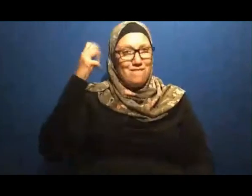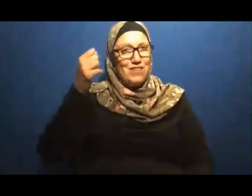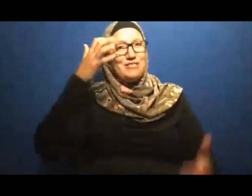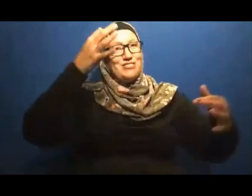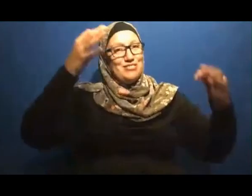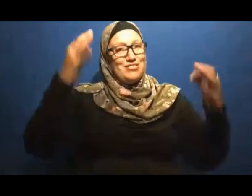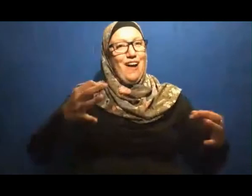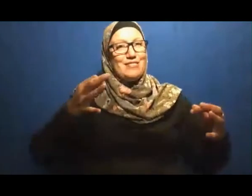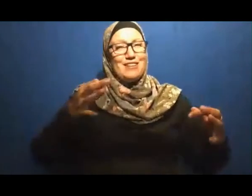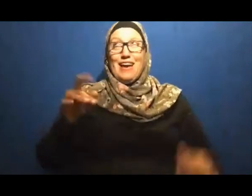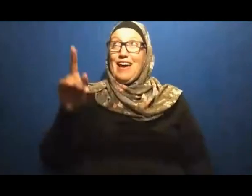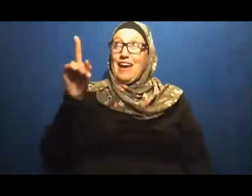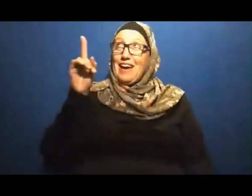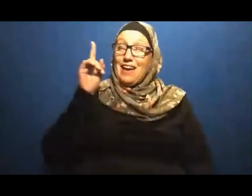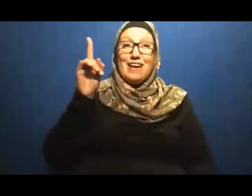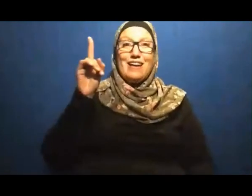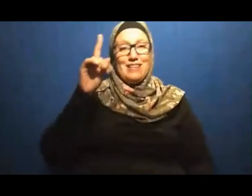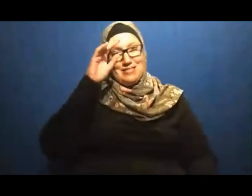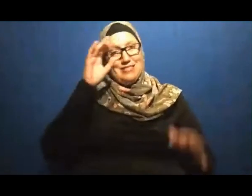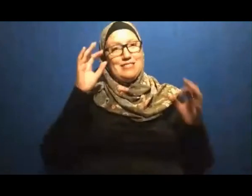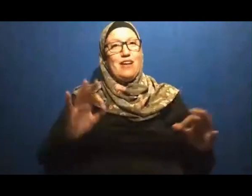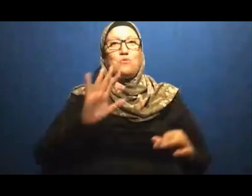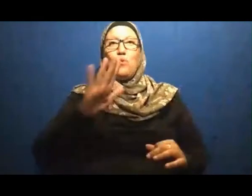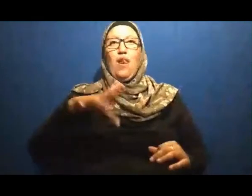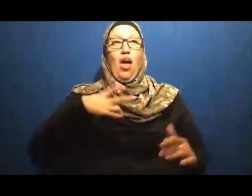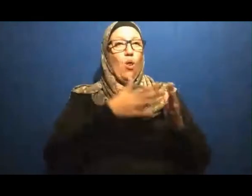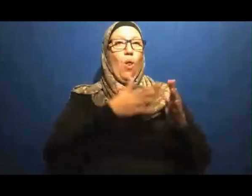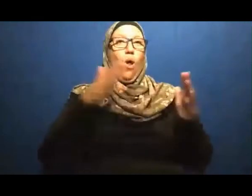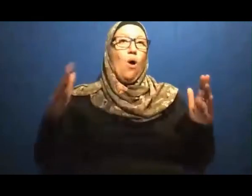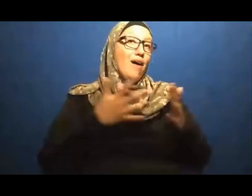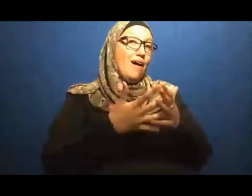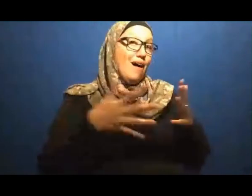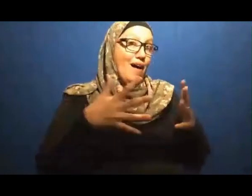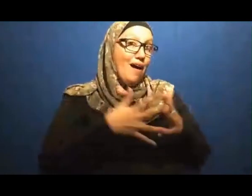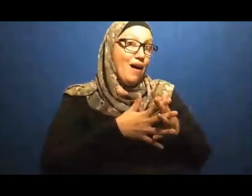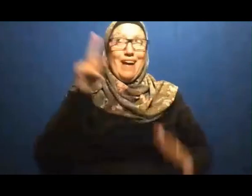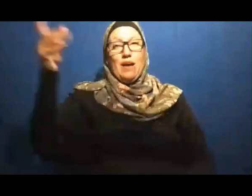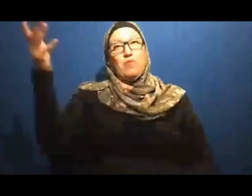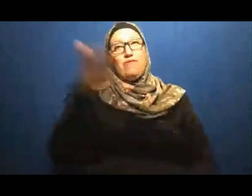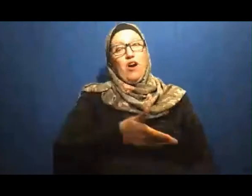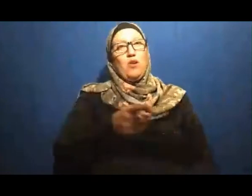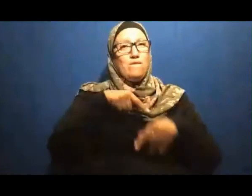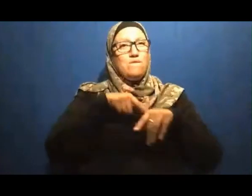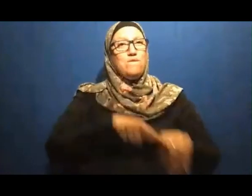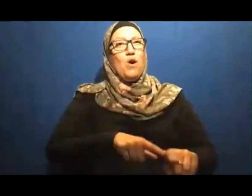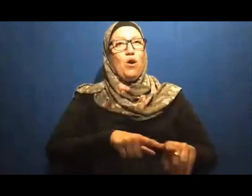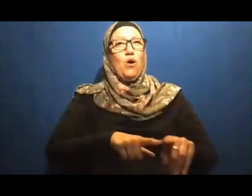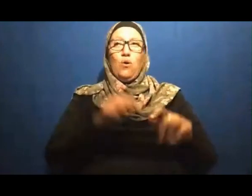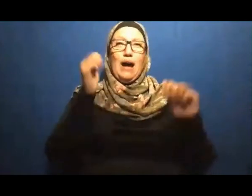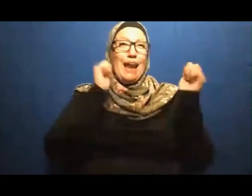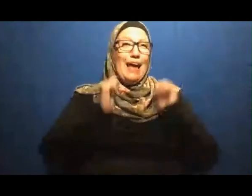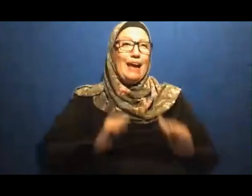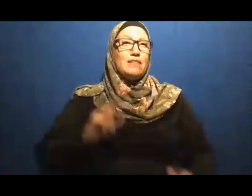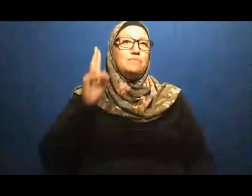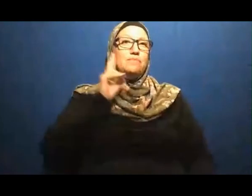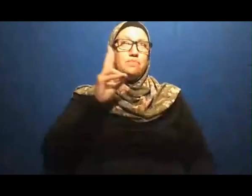expanding Your life But through the means Provided Beautiful Now it's about The time To share with